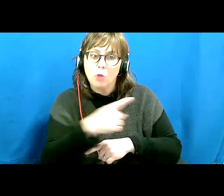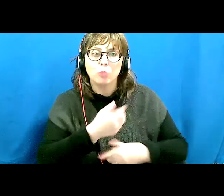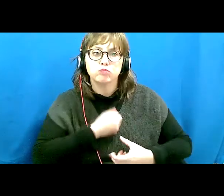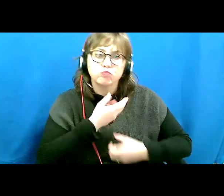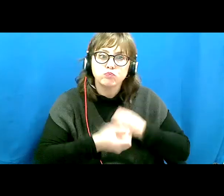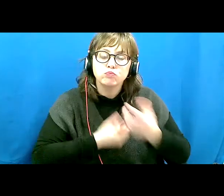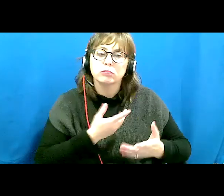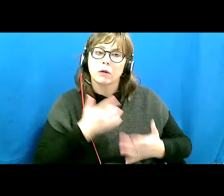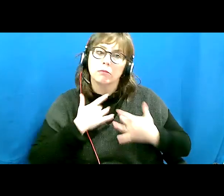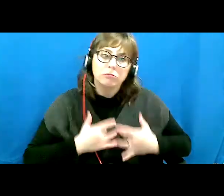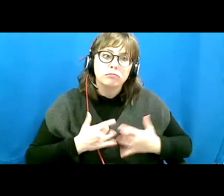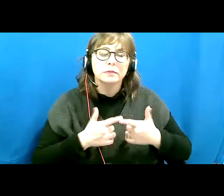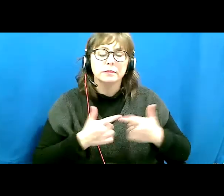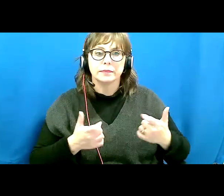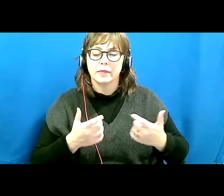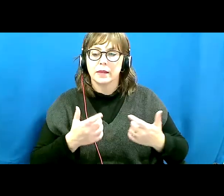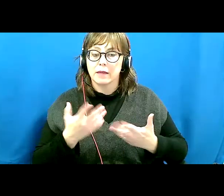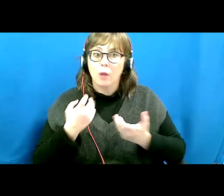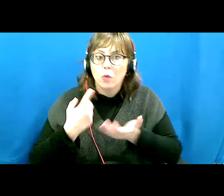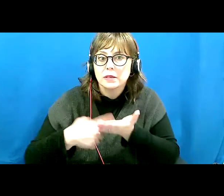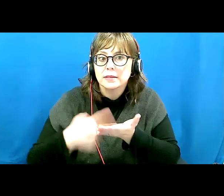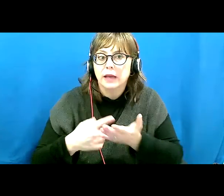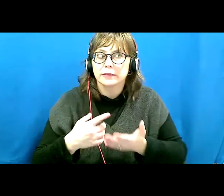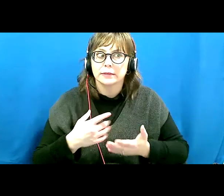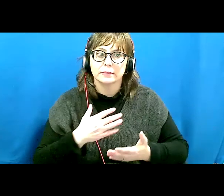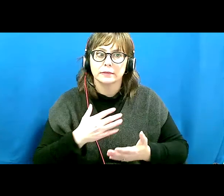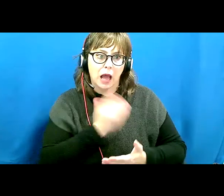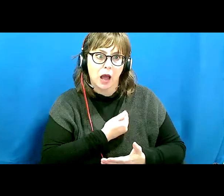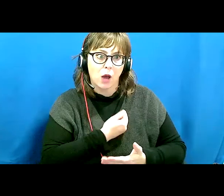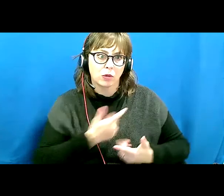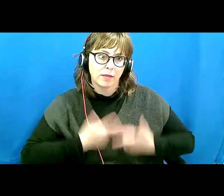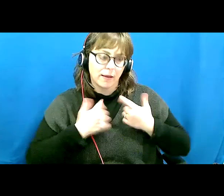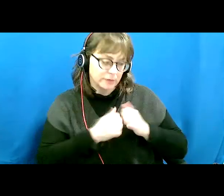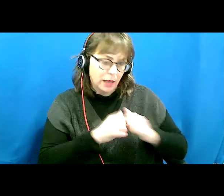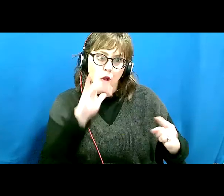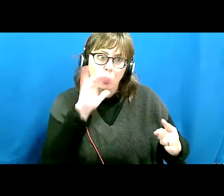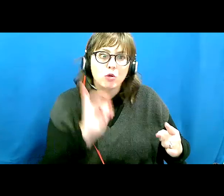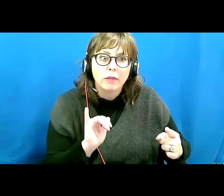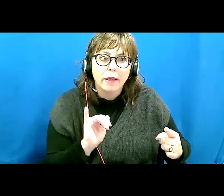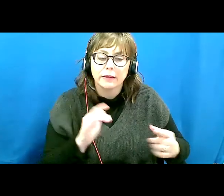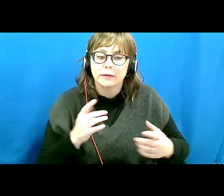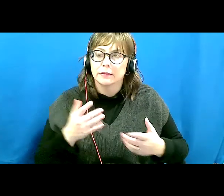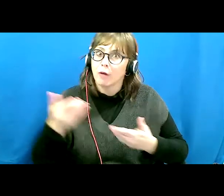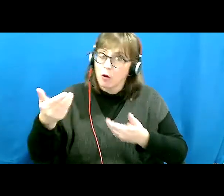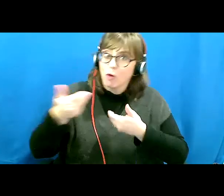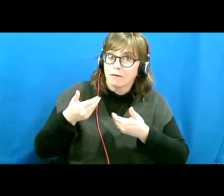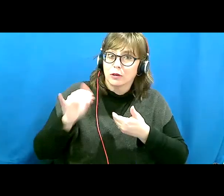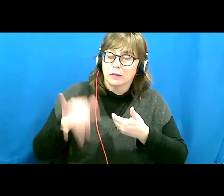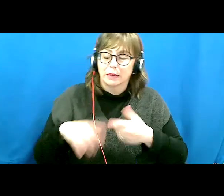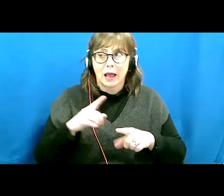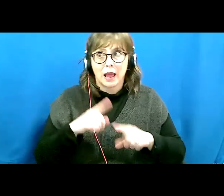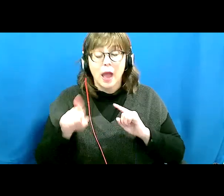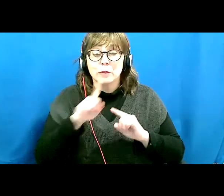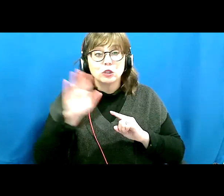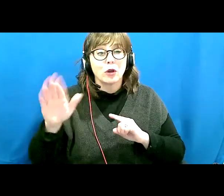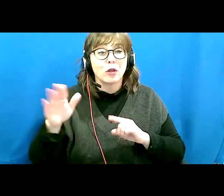and if I wish to discuss what life would be like with him. I'm sure the medical staff in this particular case were simply following protocols with